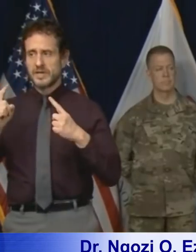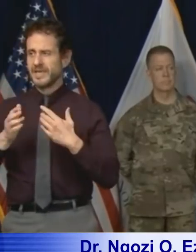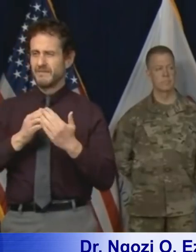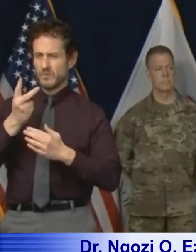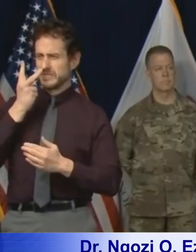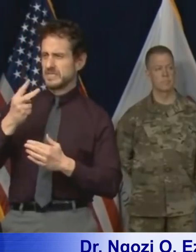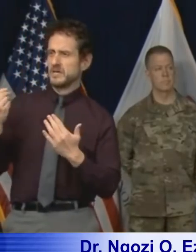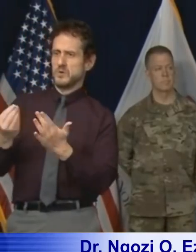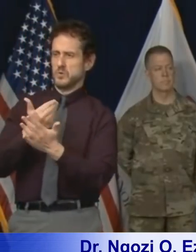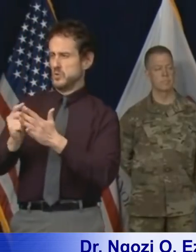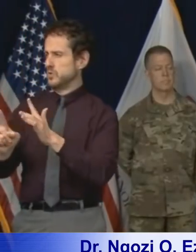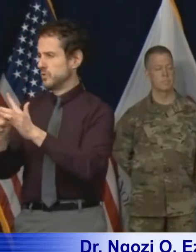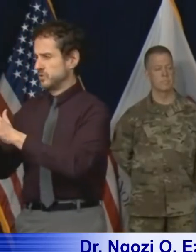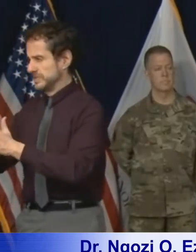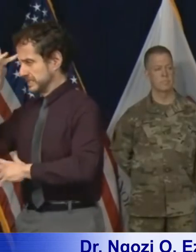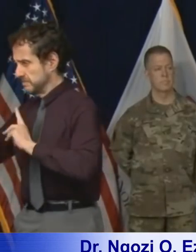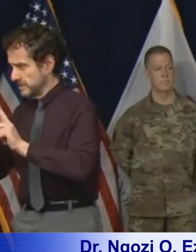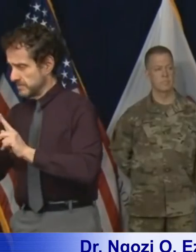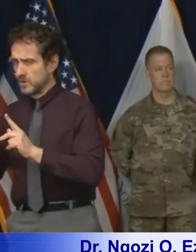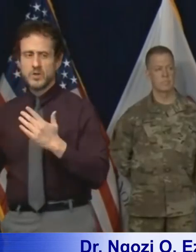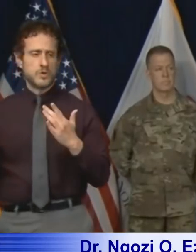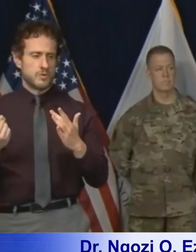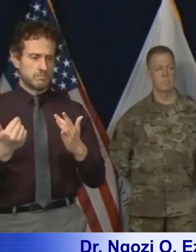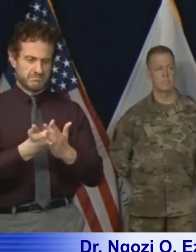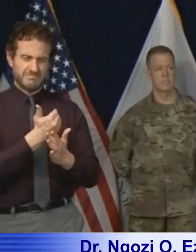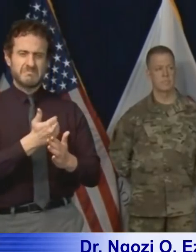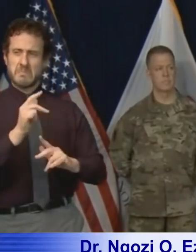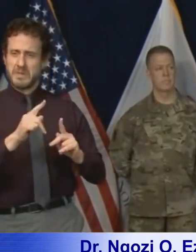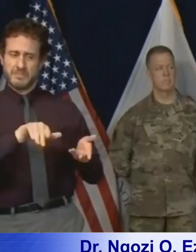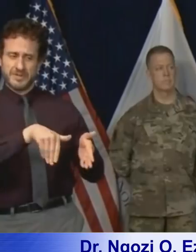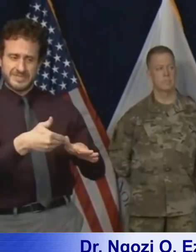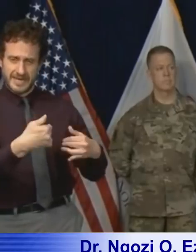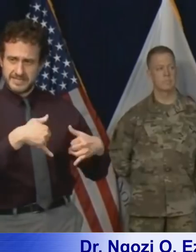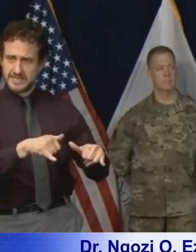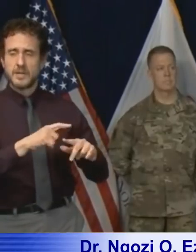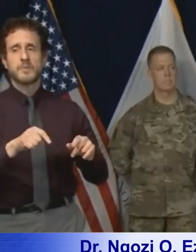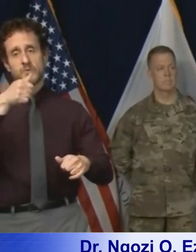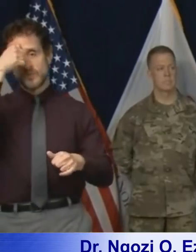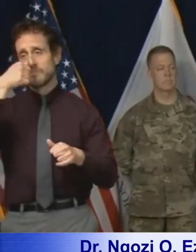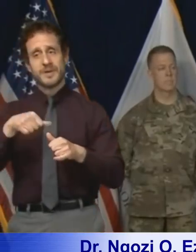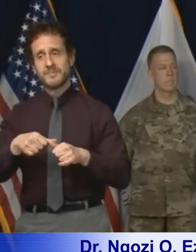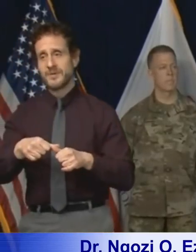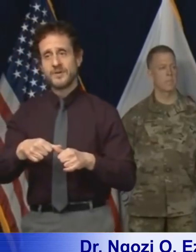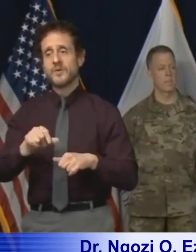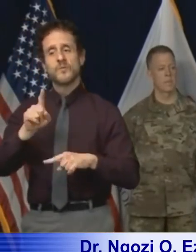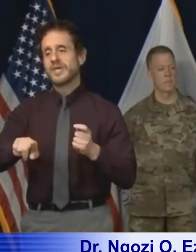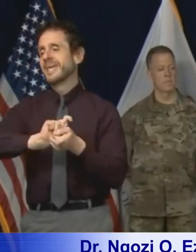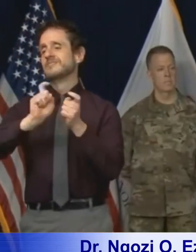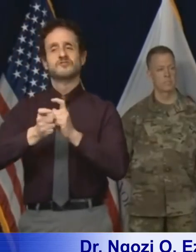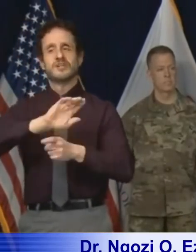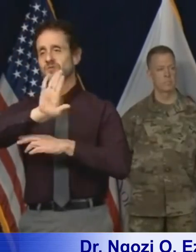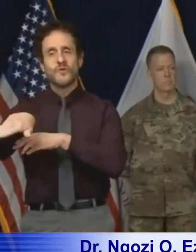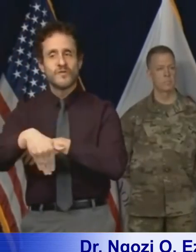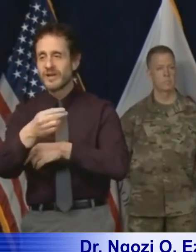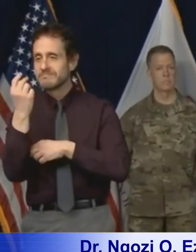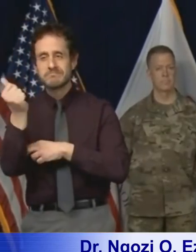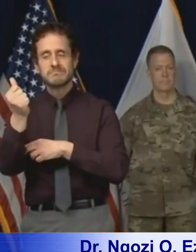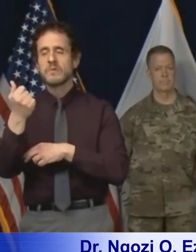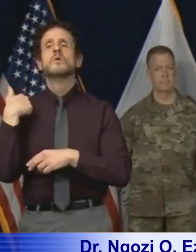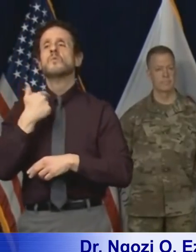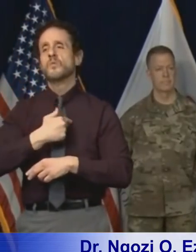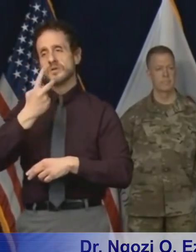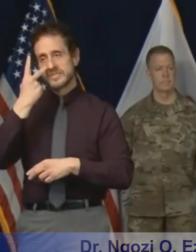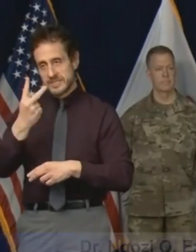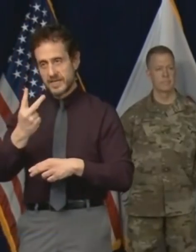even though we continue to report new deaths. Remember this is a marathon. We are seeing a slowed rate of